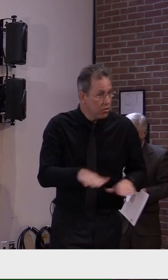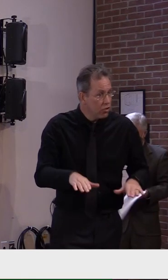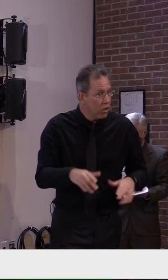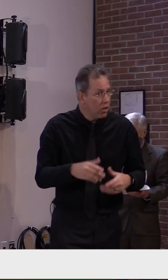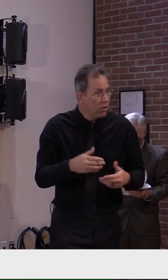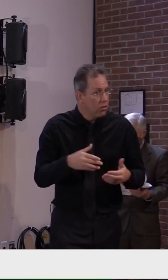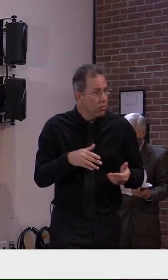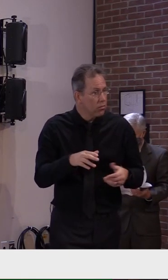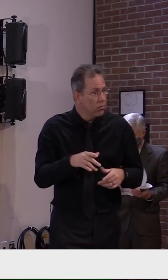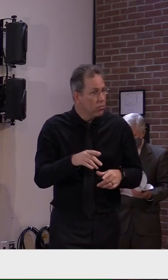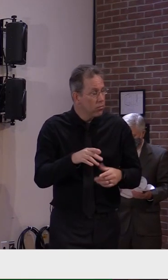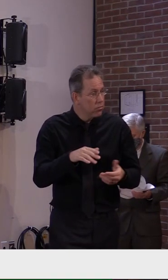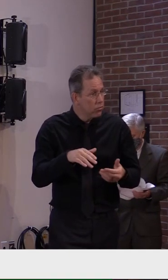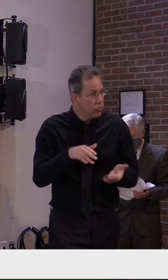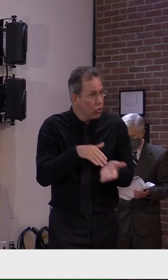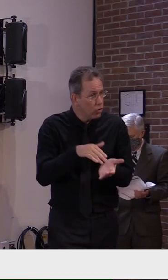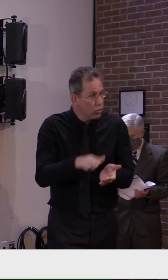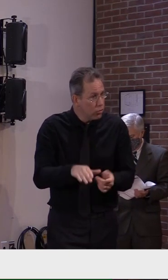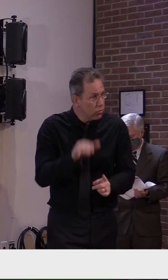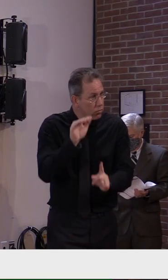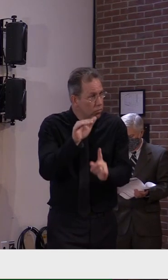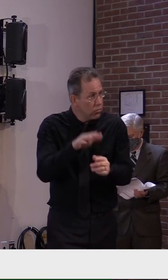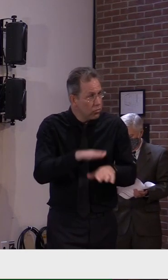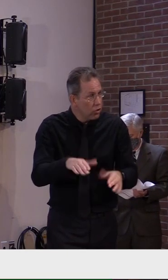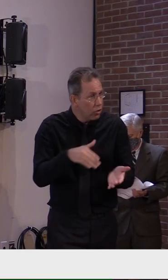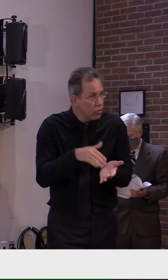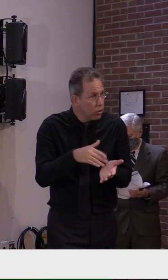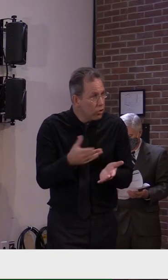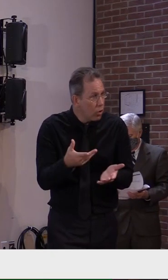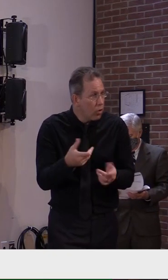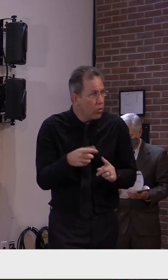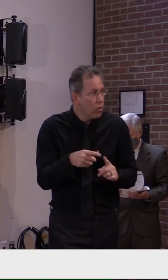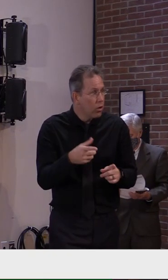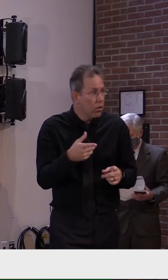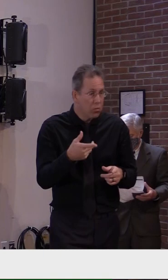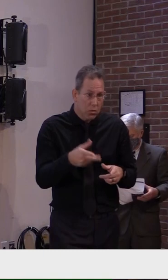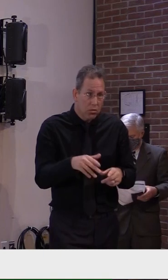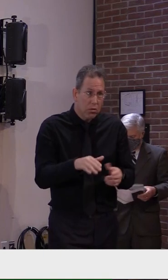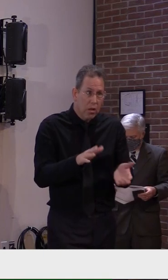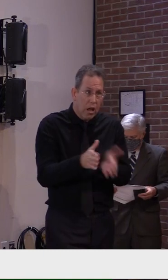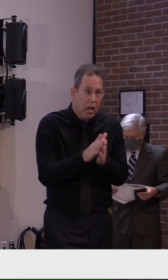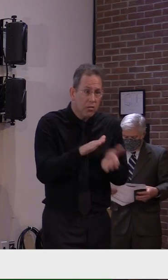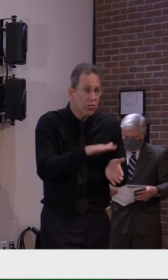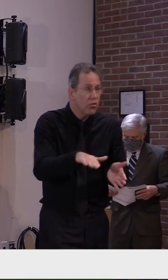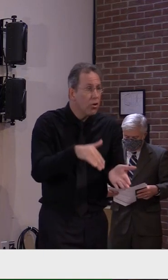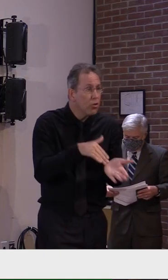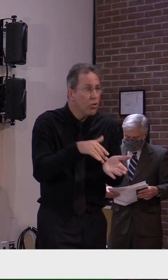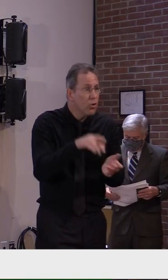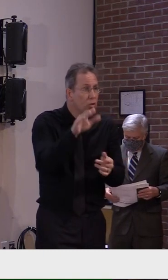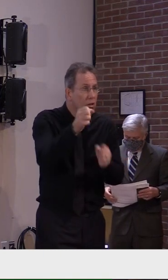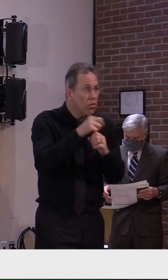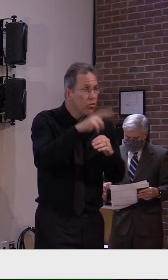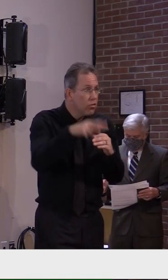be getting that result and be able to talk about it the moment it arrived in their office or on their computer screen.